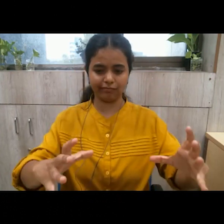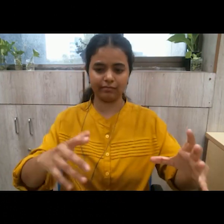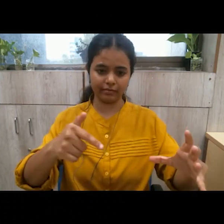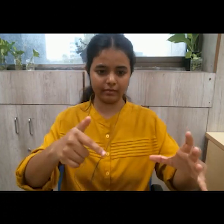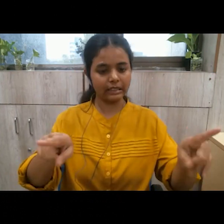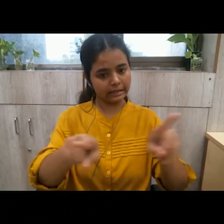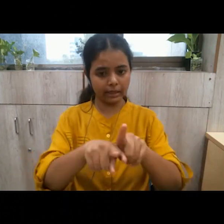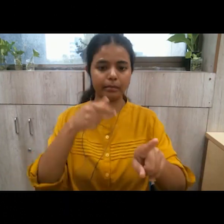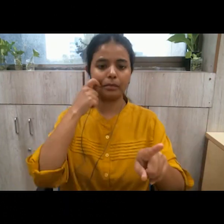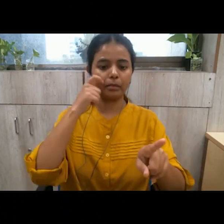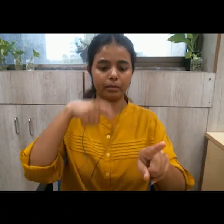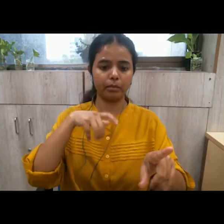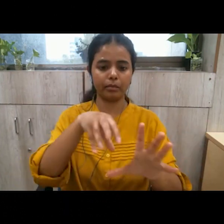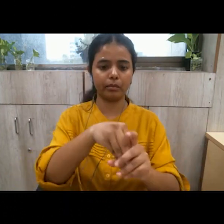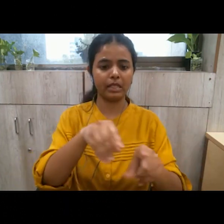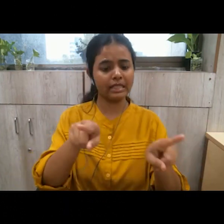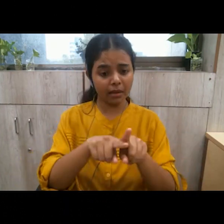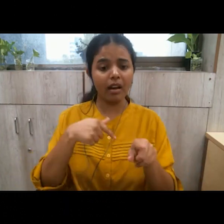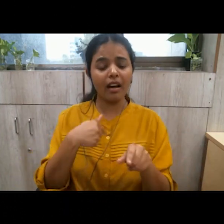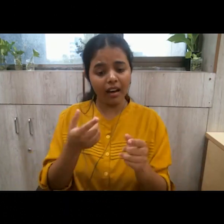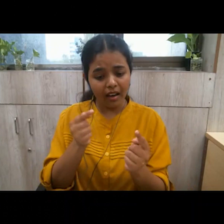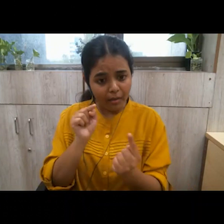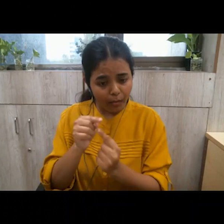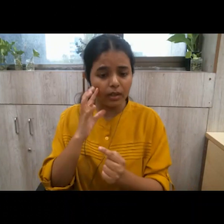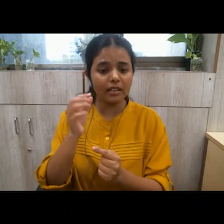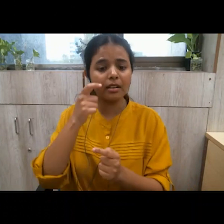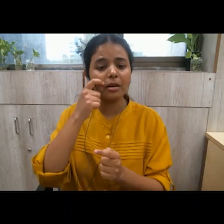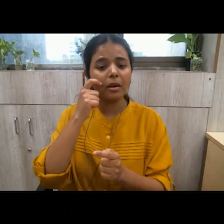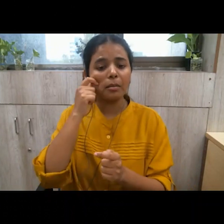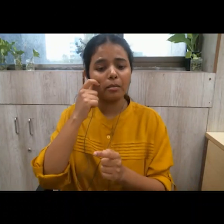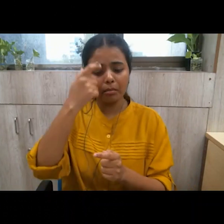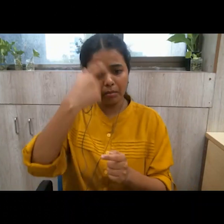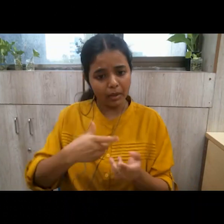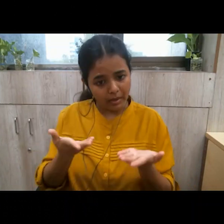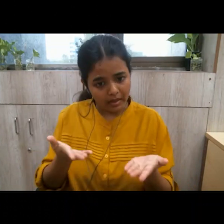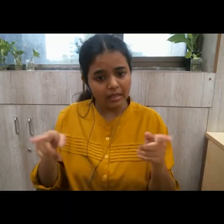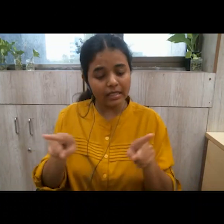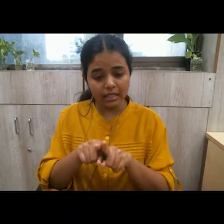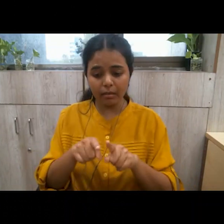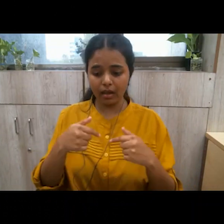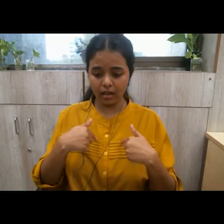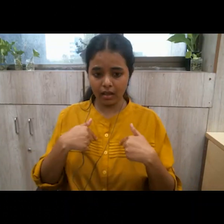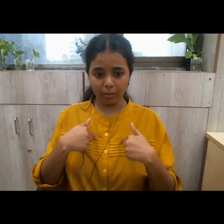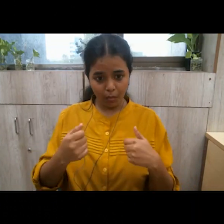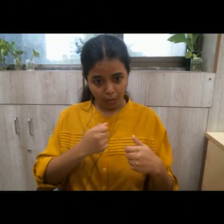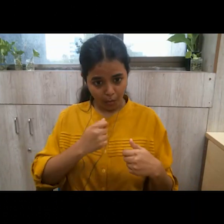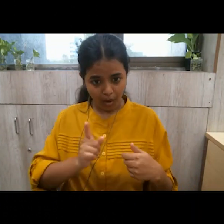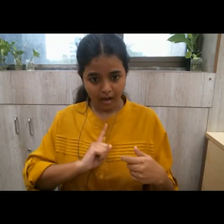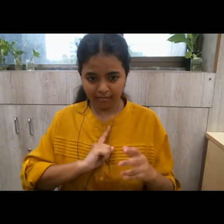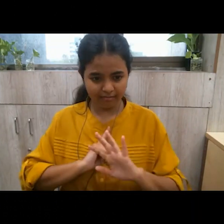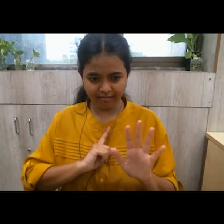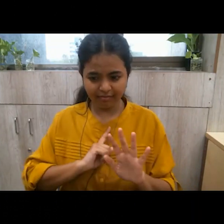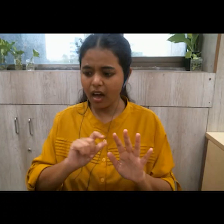it is the essence of being a human that we should be talking about the rights of others and not our own rights